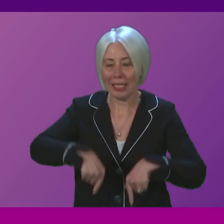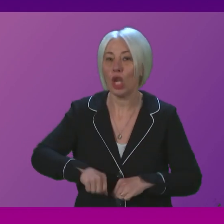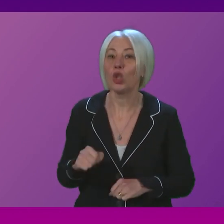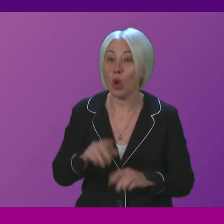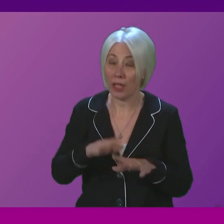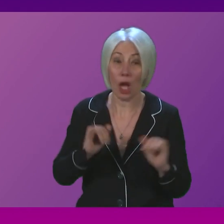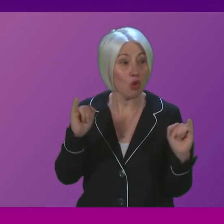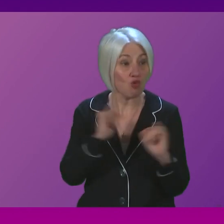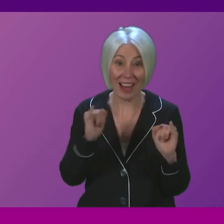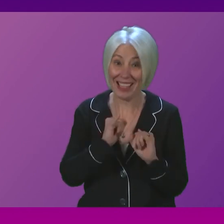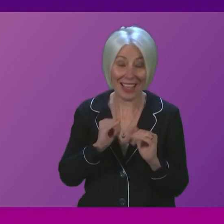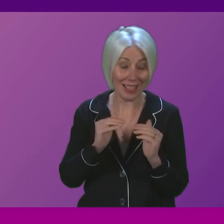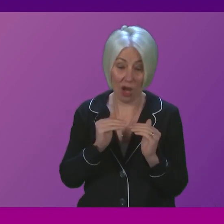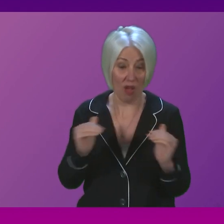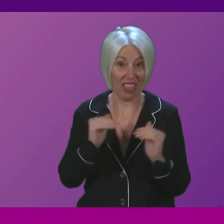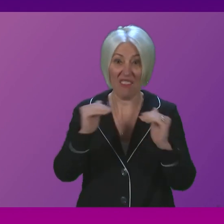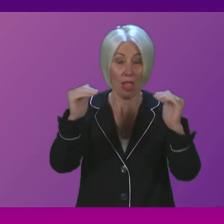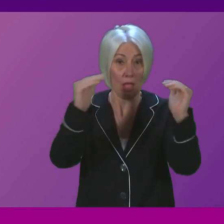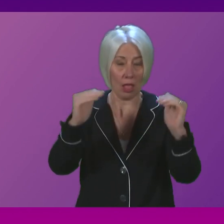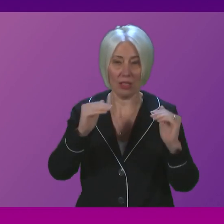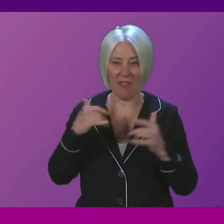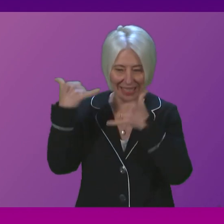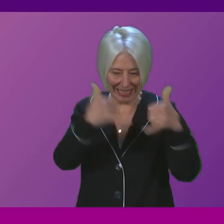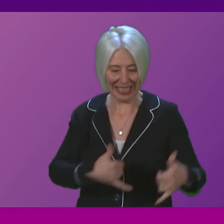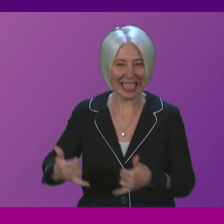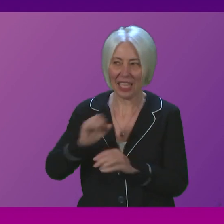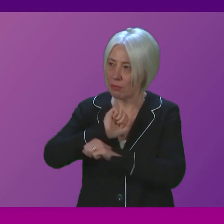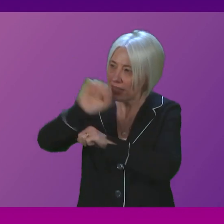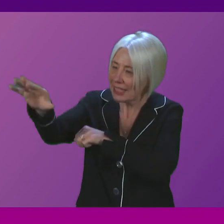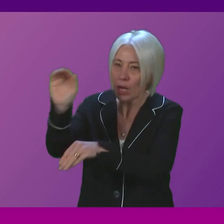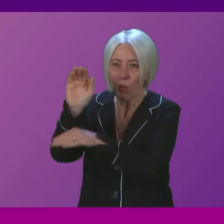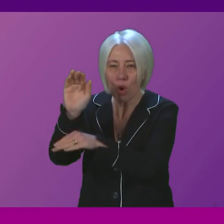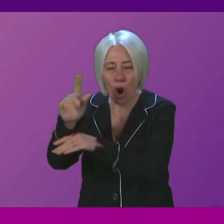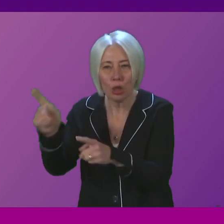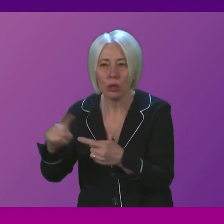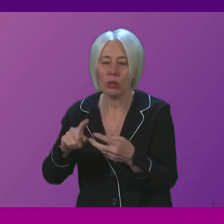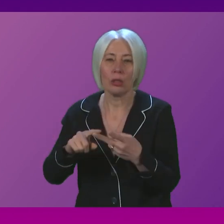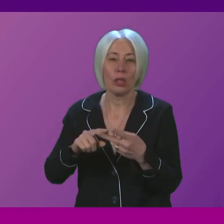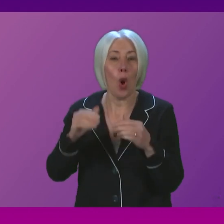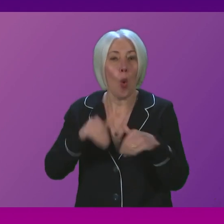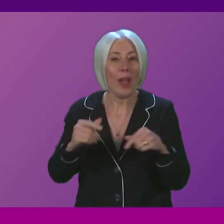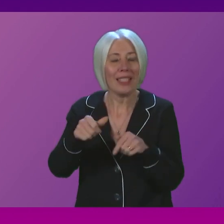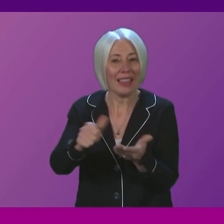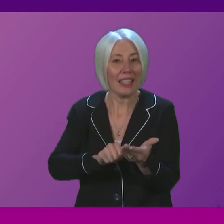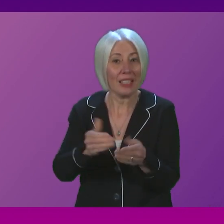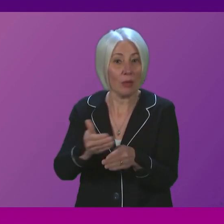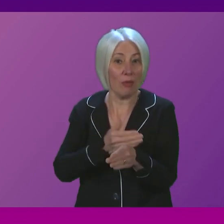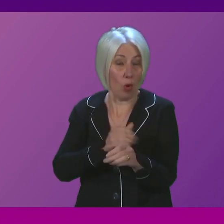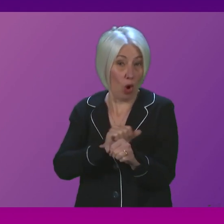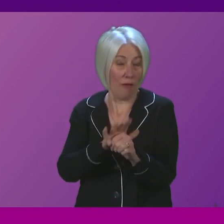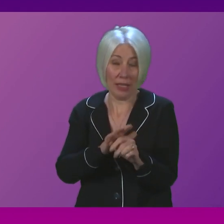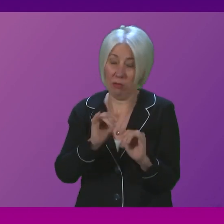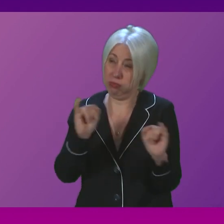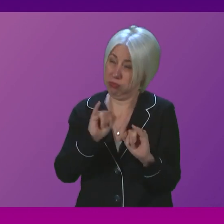at every level. Patient scans being sent abroad. Waiting lists too long before COVID are now at record levels.